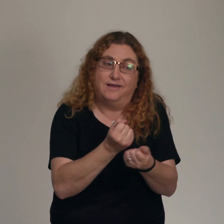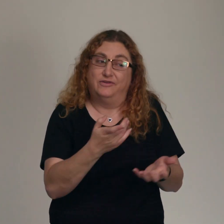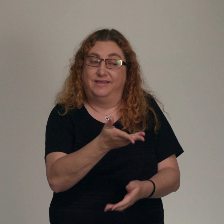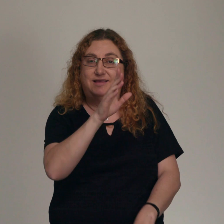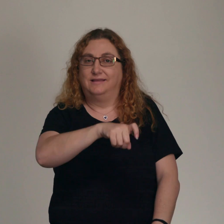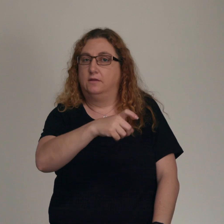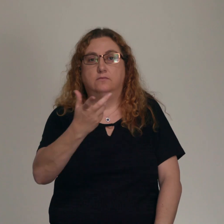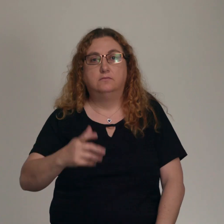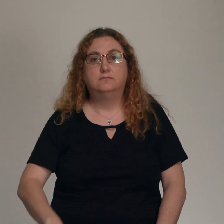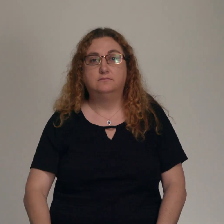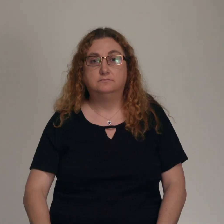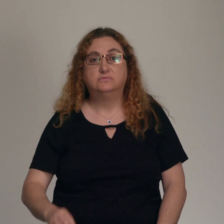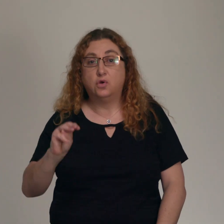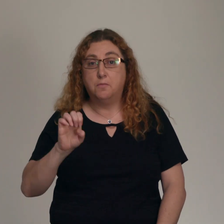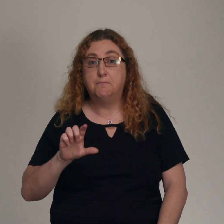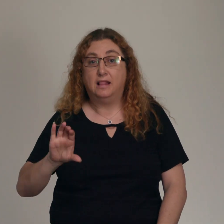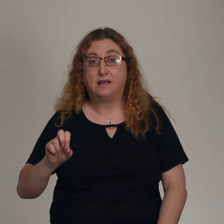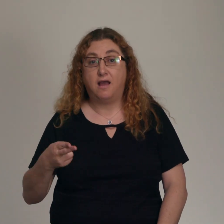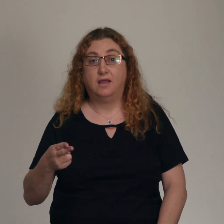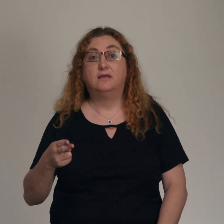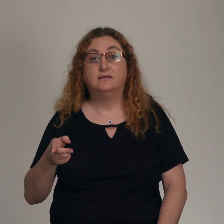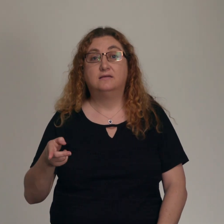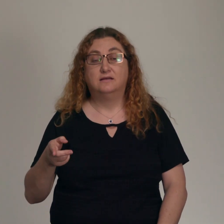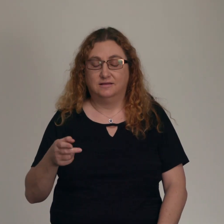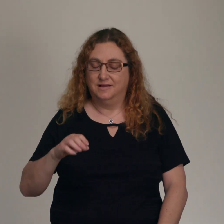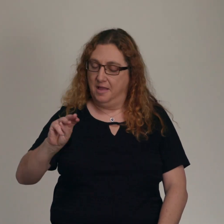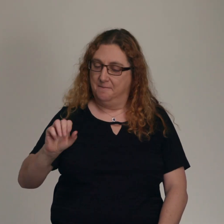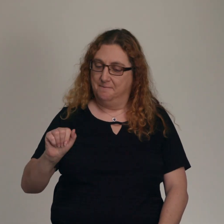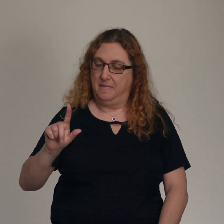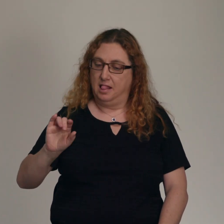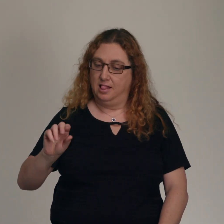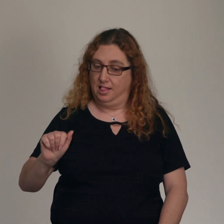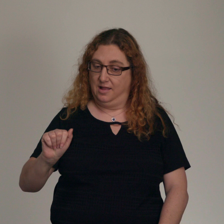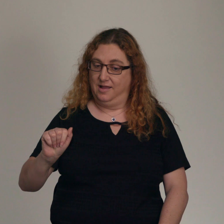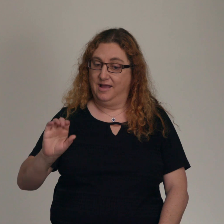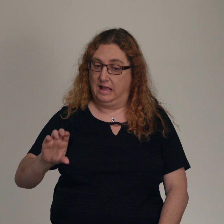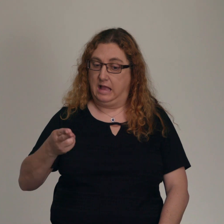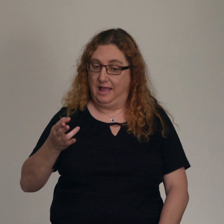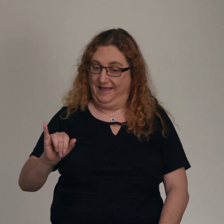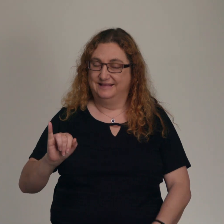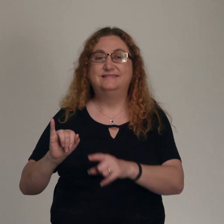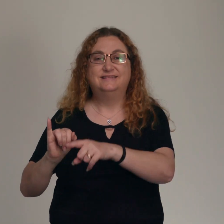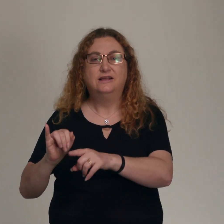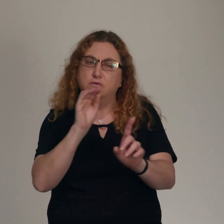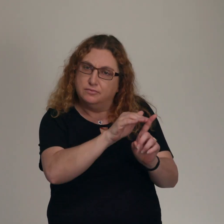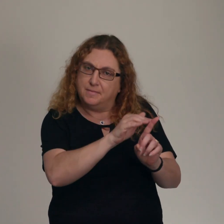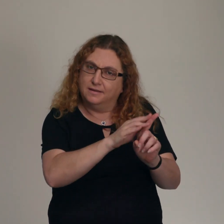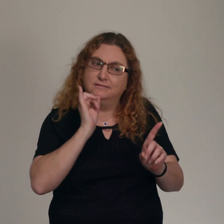So, Malachi is reminding the Israelites, look, until you hear from God again, what you